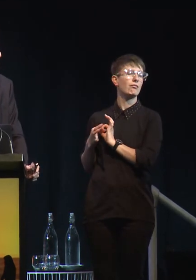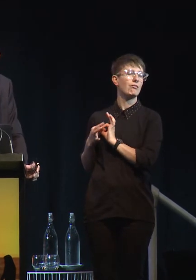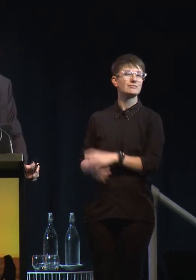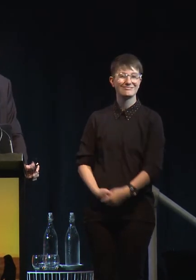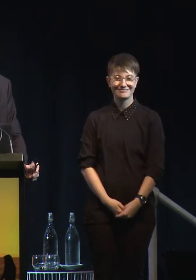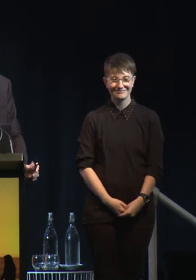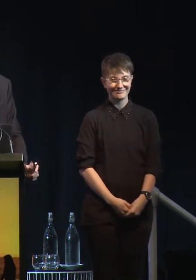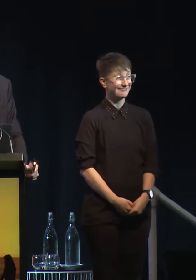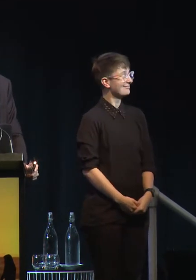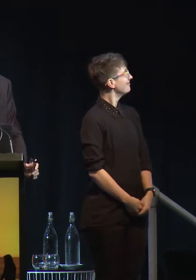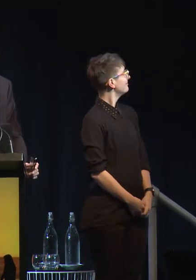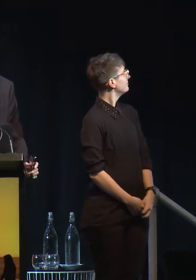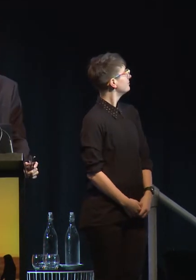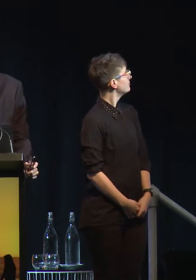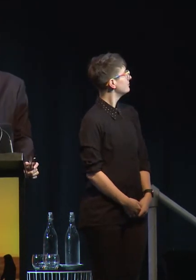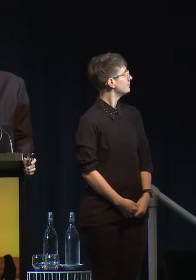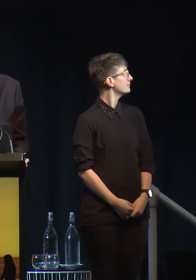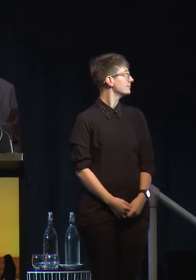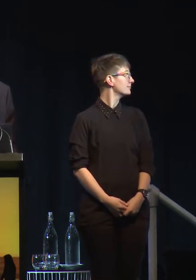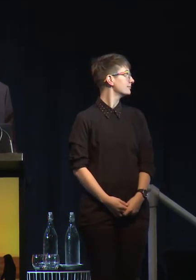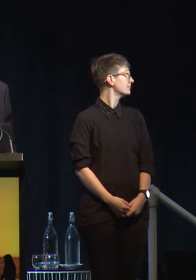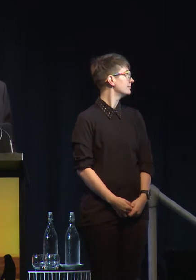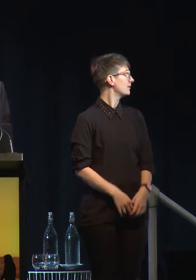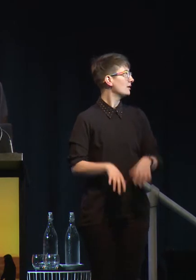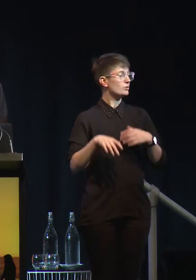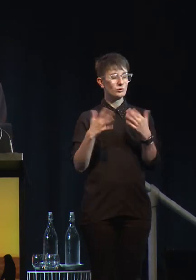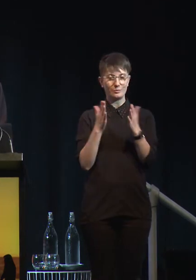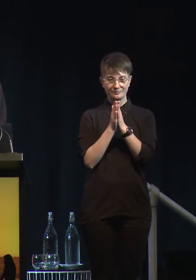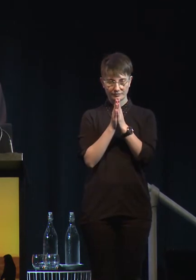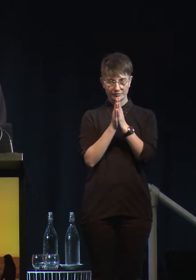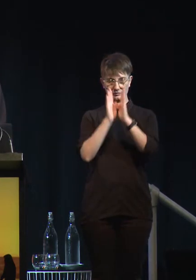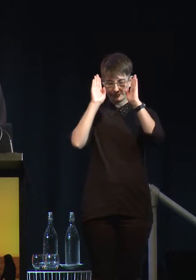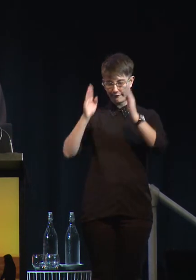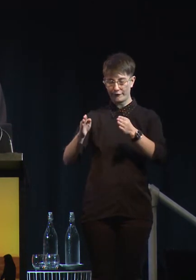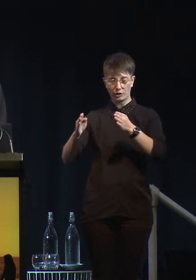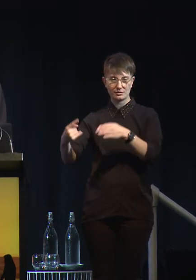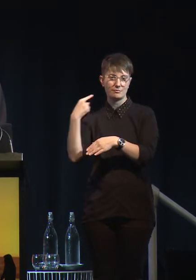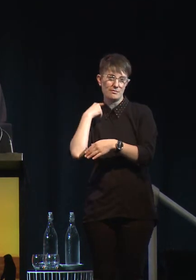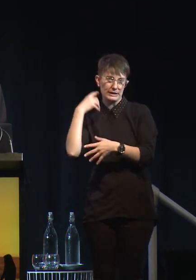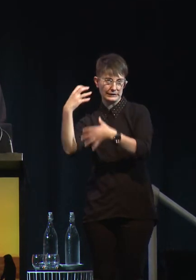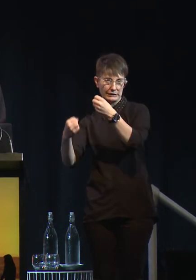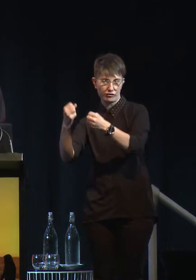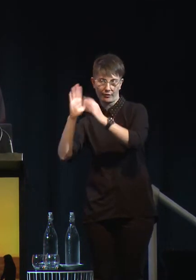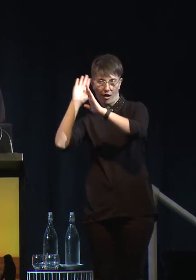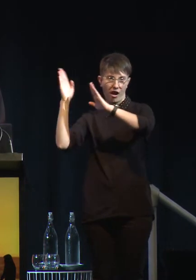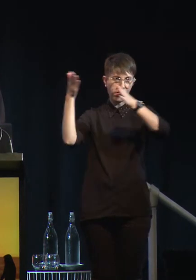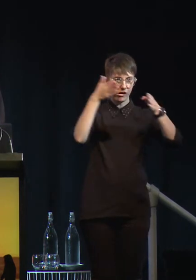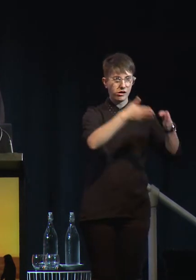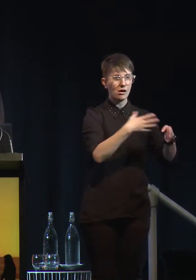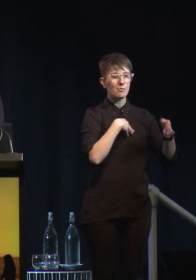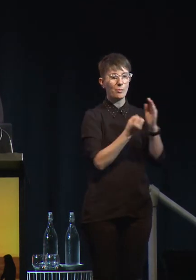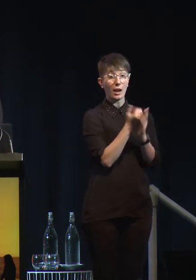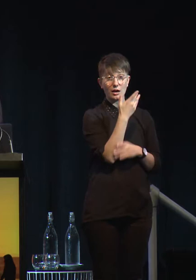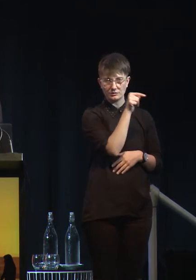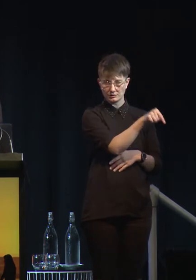So when you're looking at moving from meat and dairy to more plants, so you use 18 times